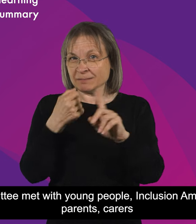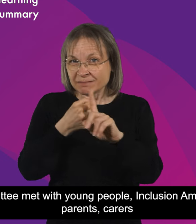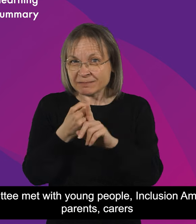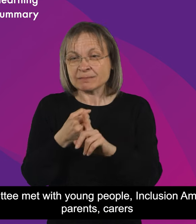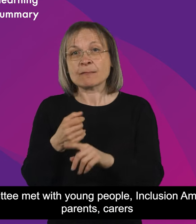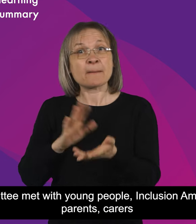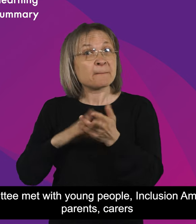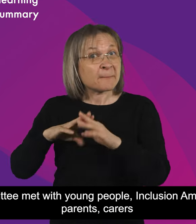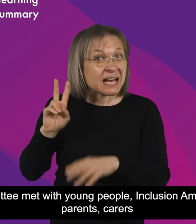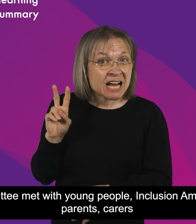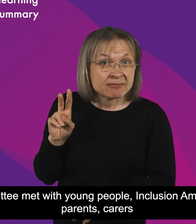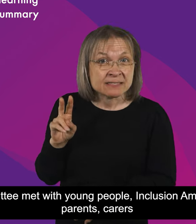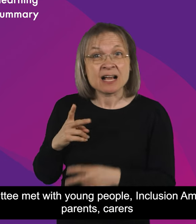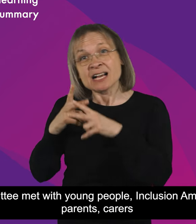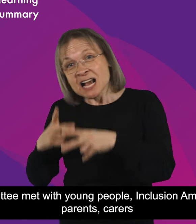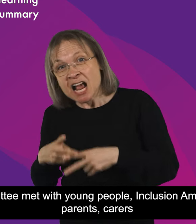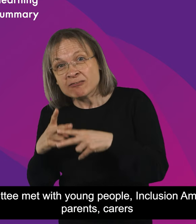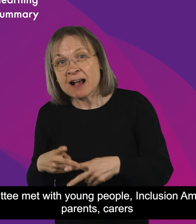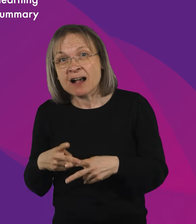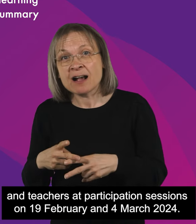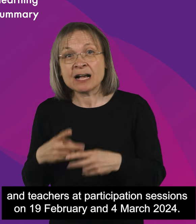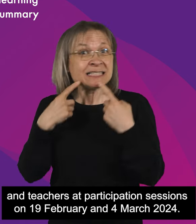on February 19th and March 4th, 2024.